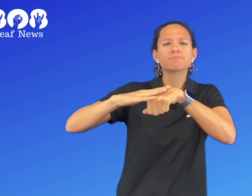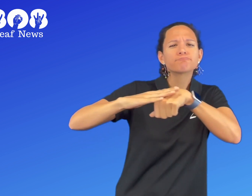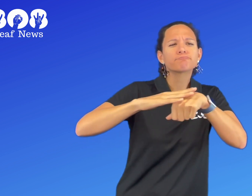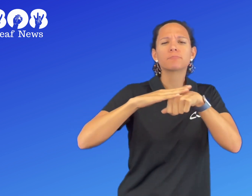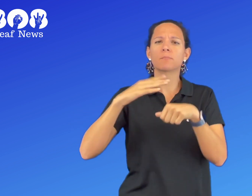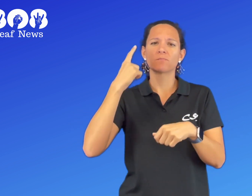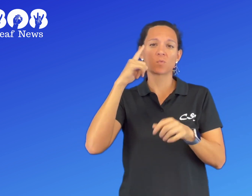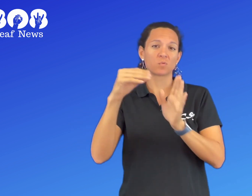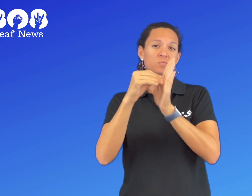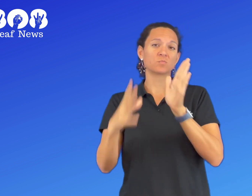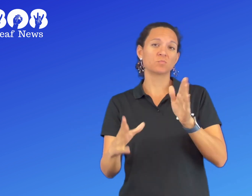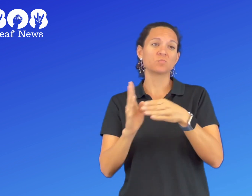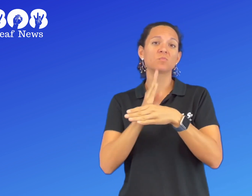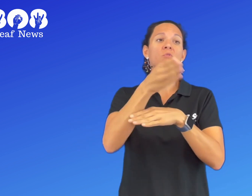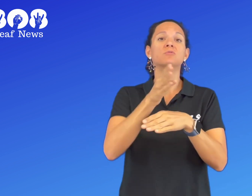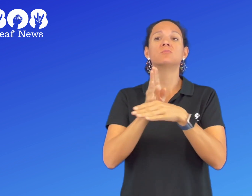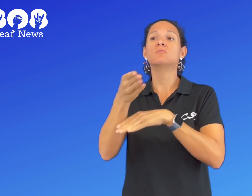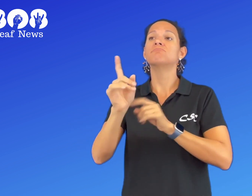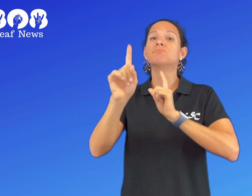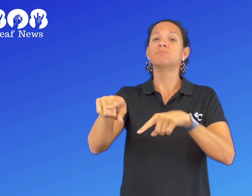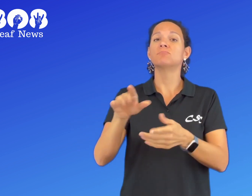to be installed at student crossing areas.